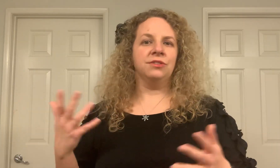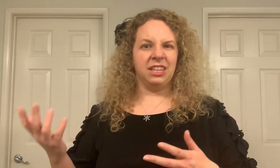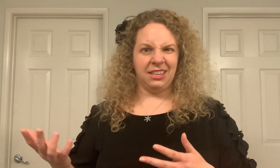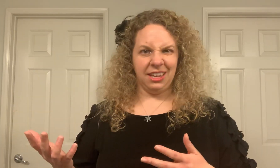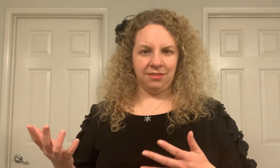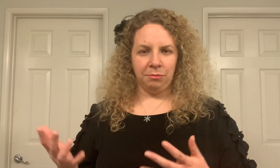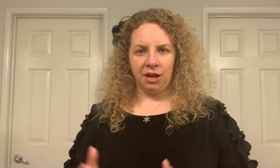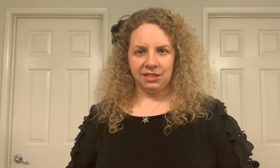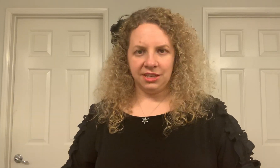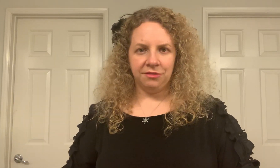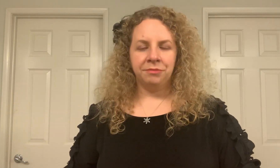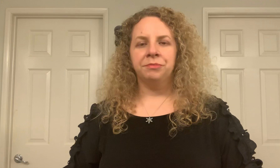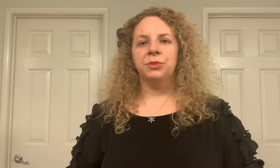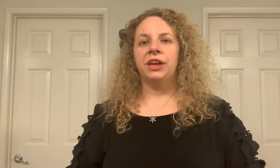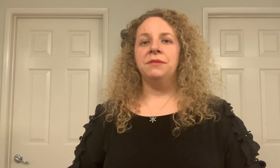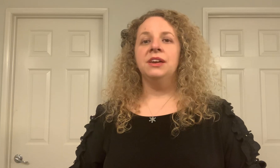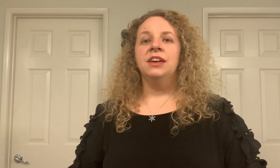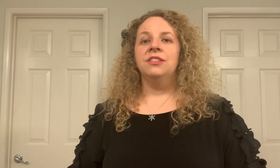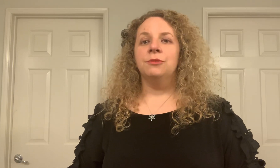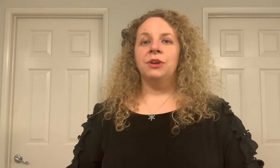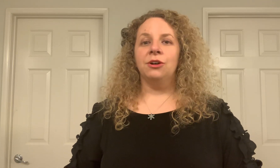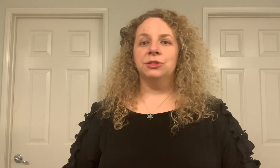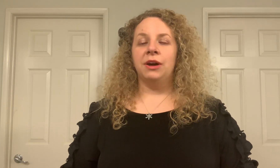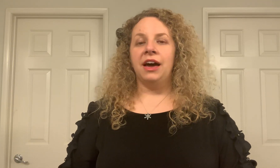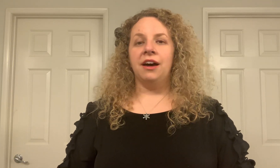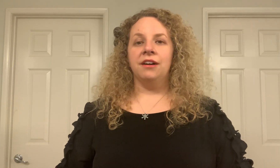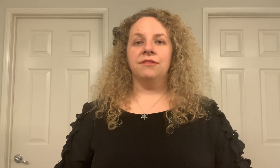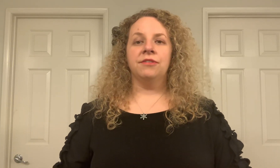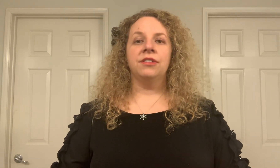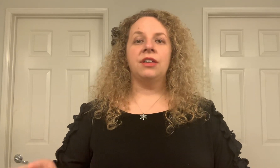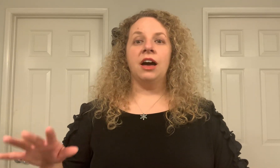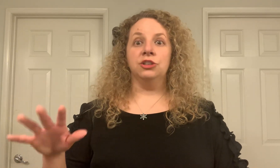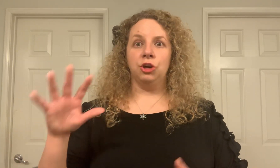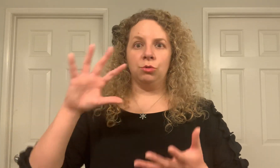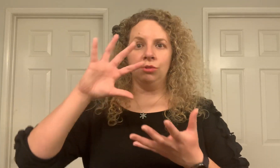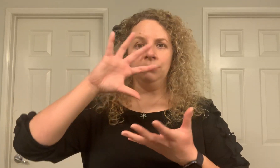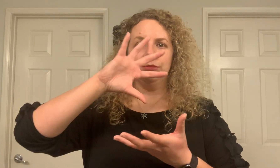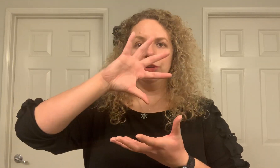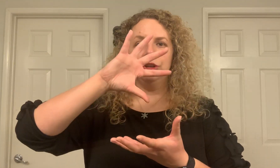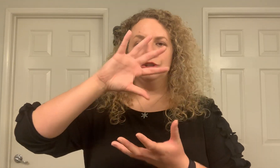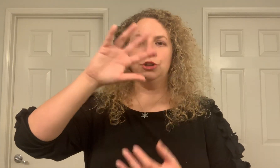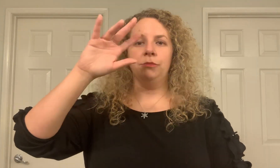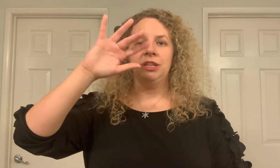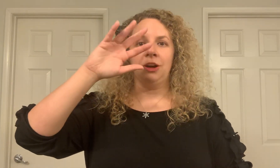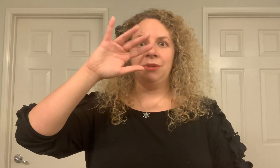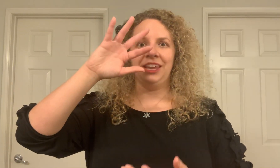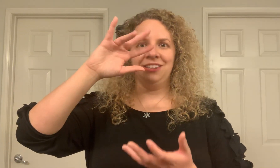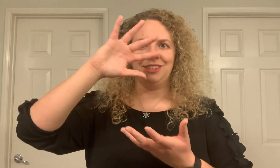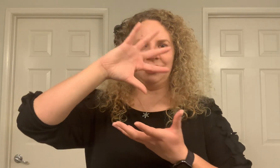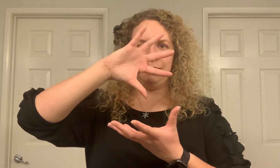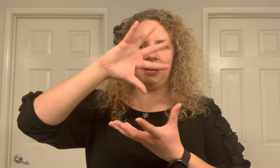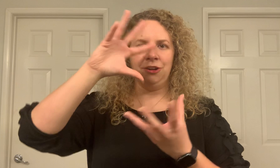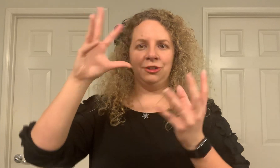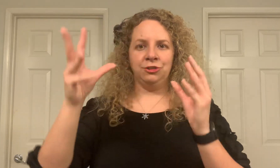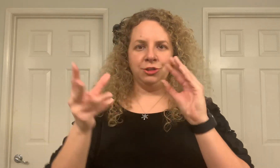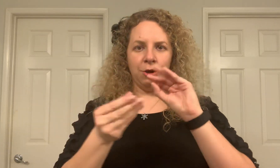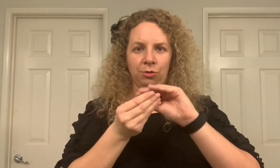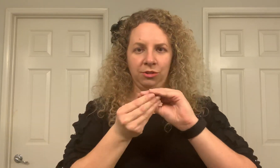for like negative and positive. Okay, then we also have total. So my dominant hand is on top here. Total,